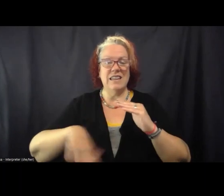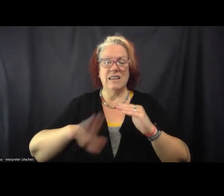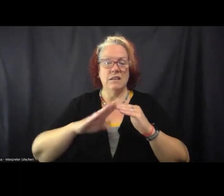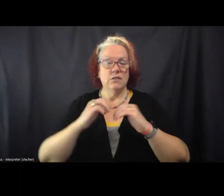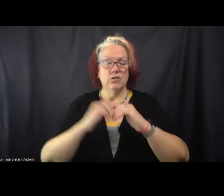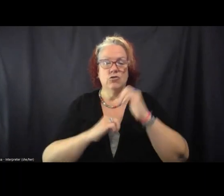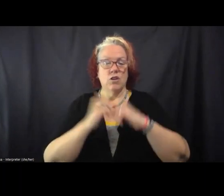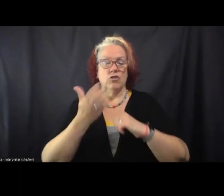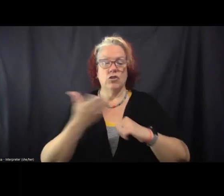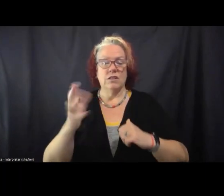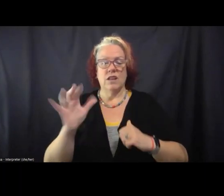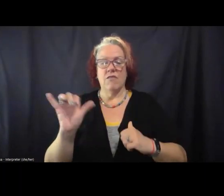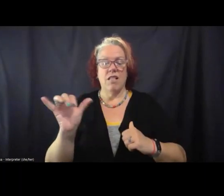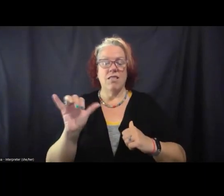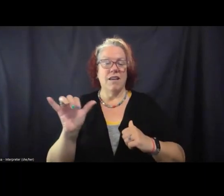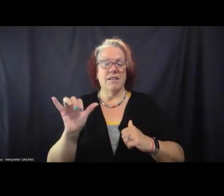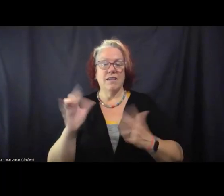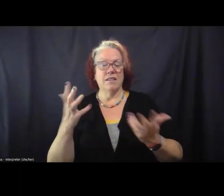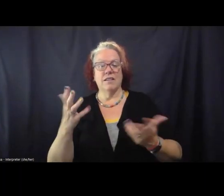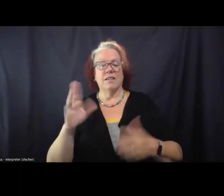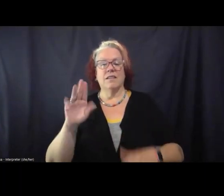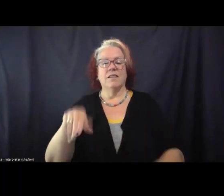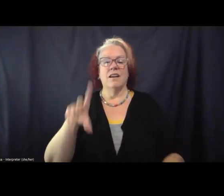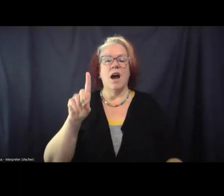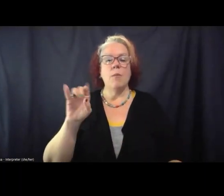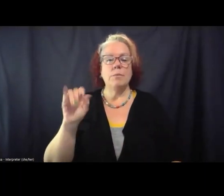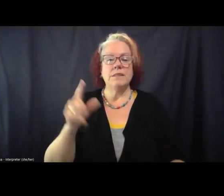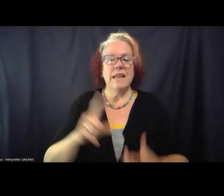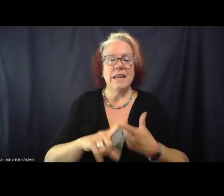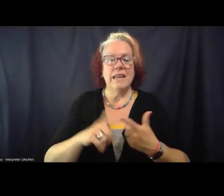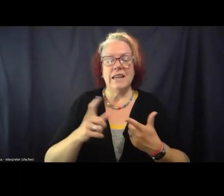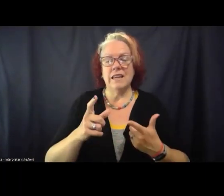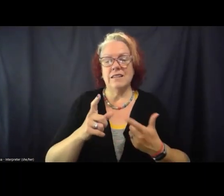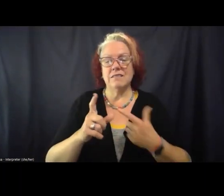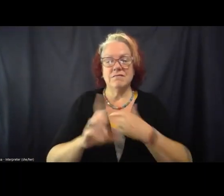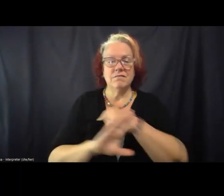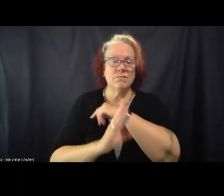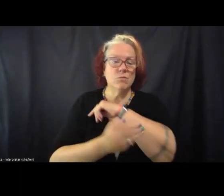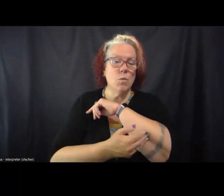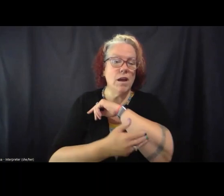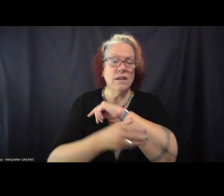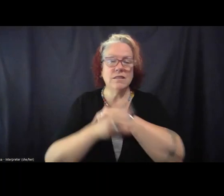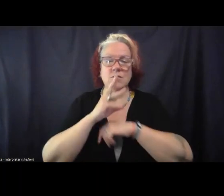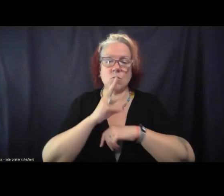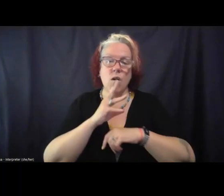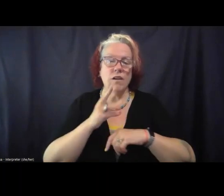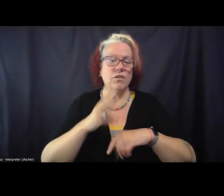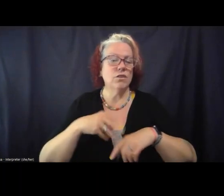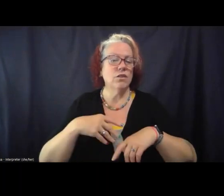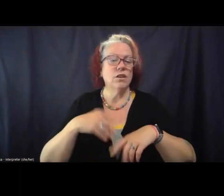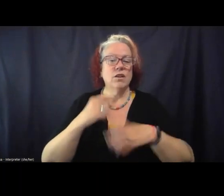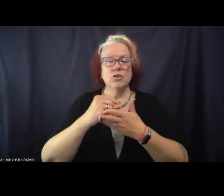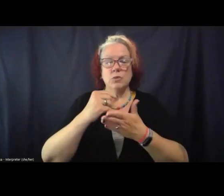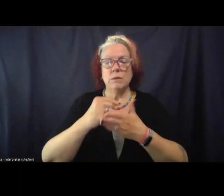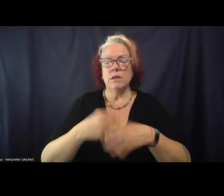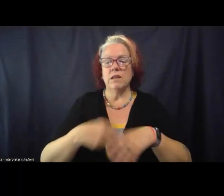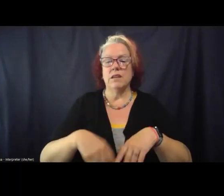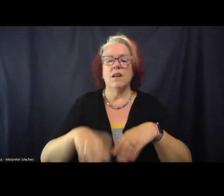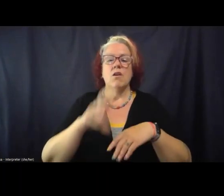like updating wastewater treatment plants and extending water lines to remote parts of counties,